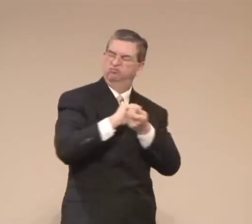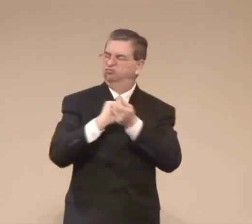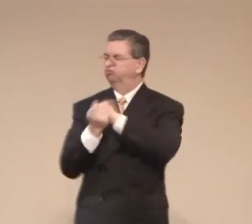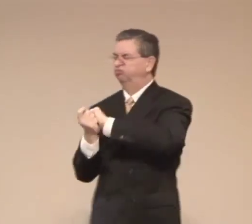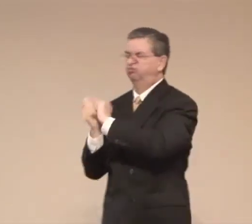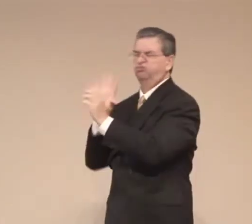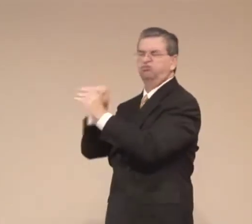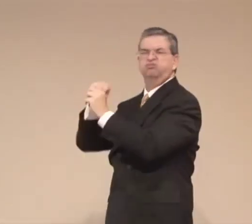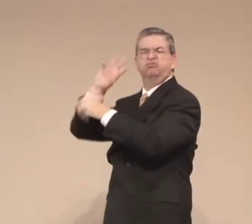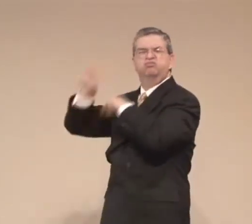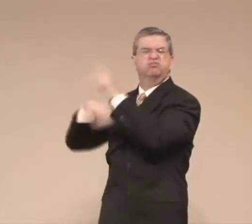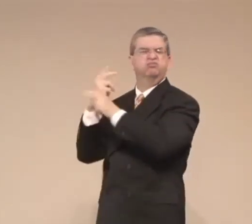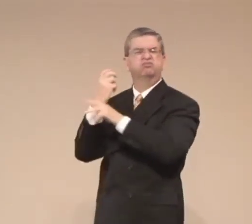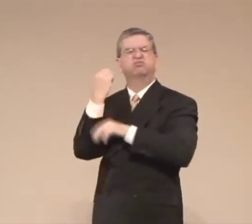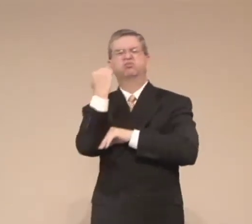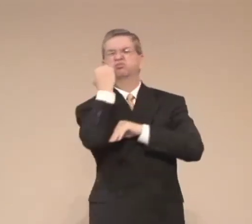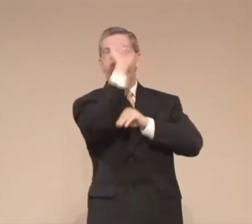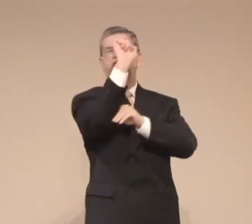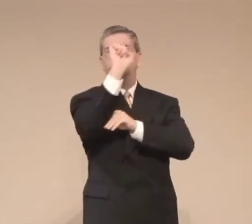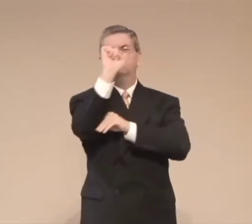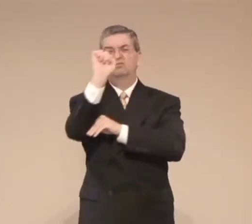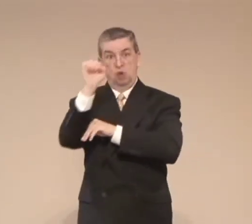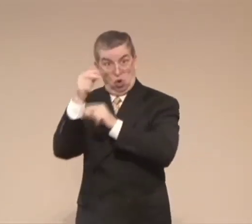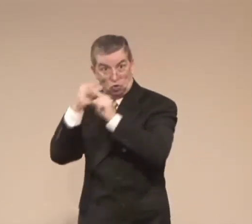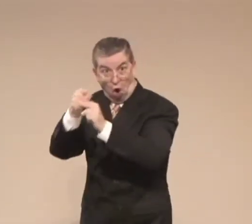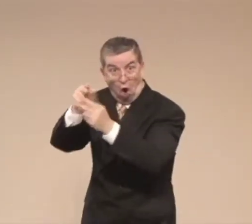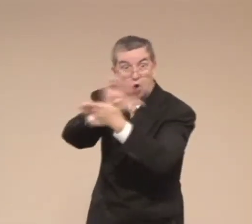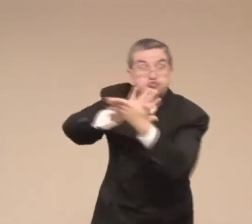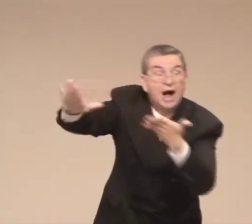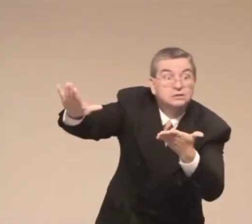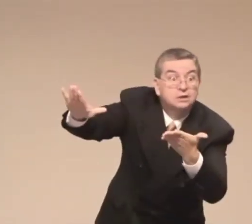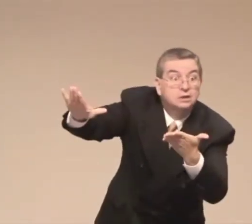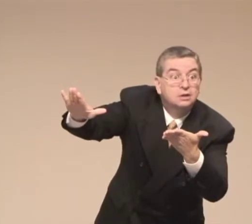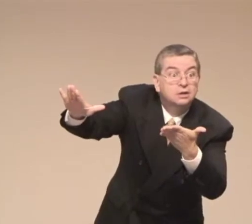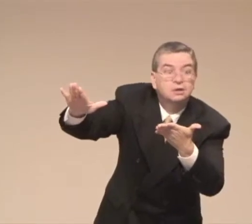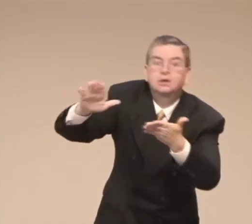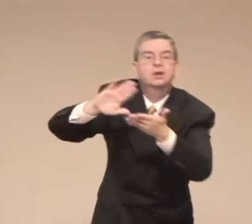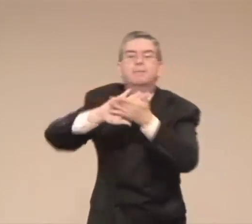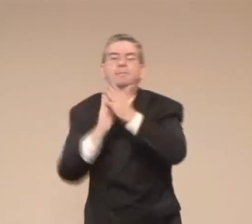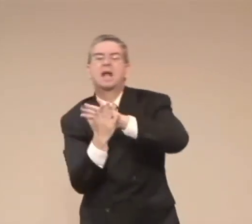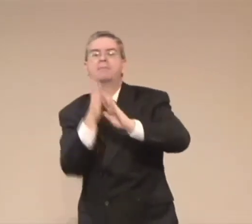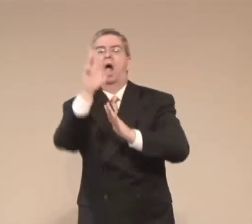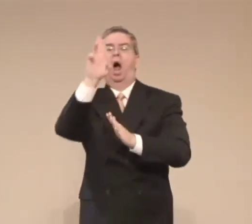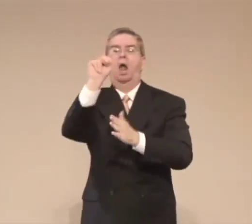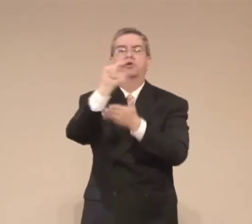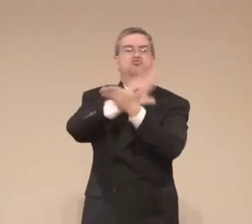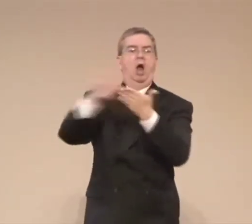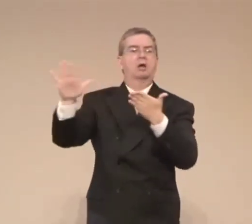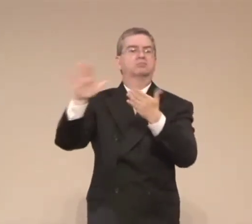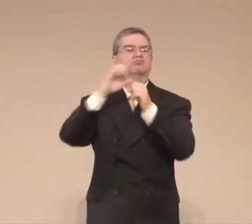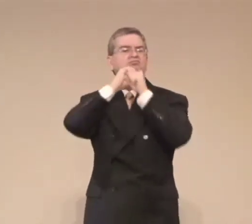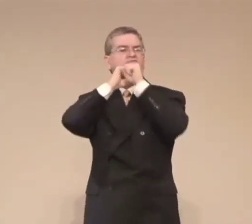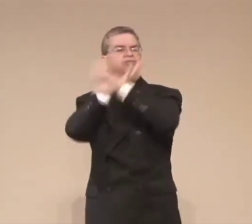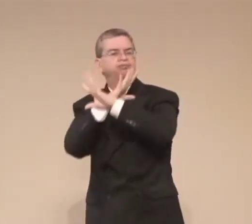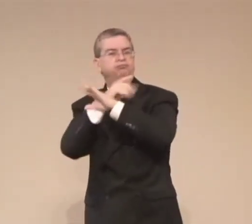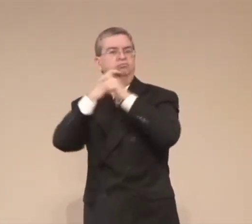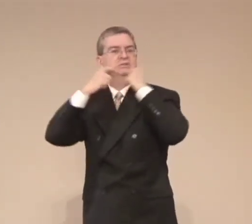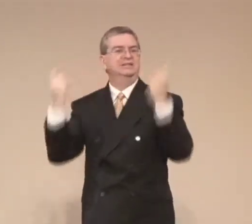So any person can be called righteous. But in this scripture, it